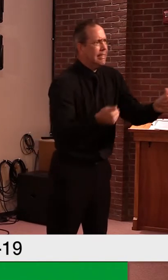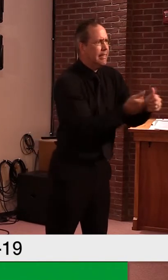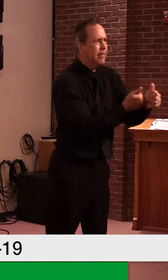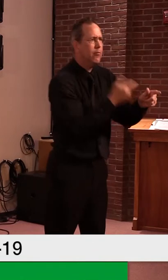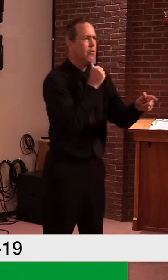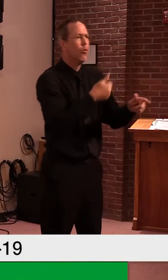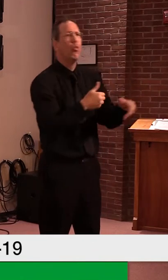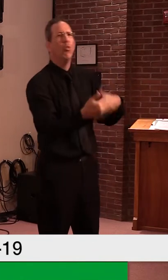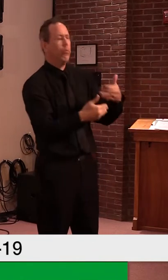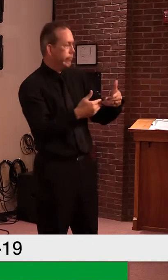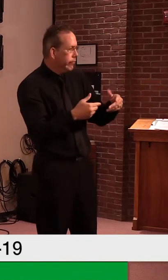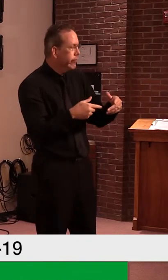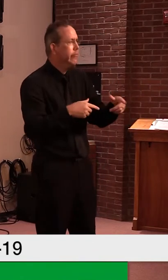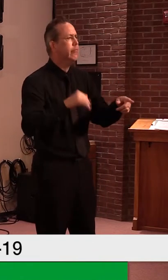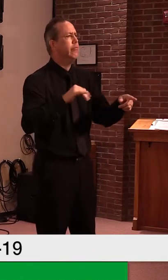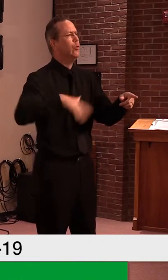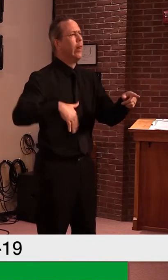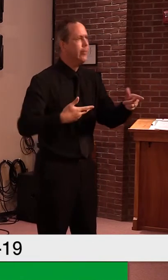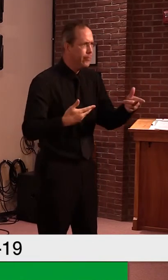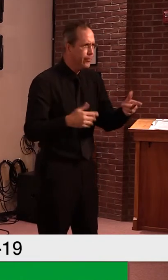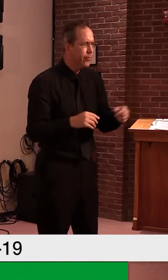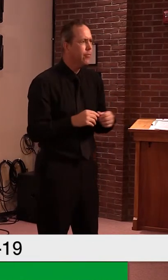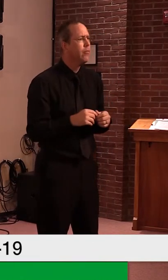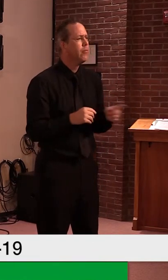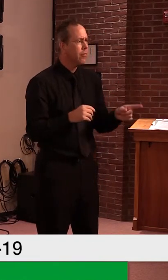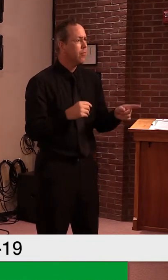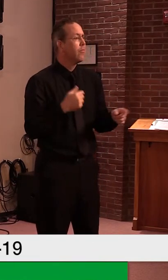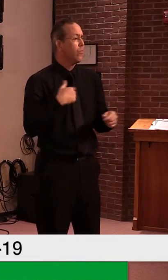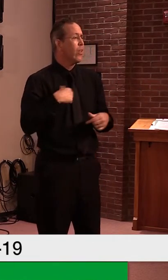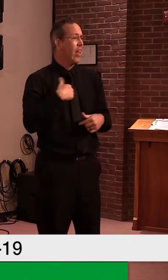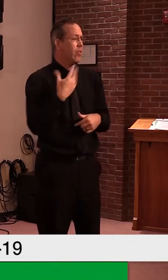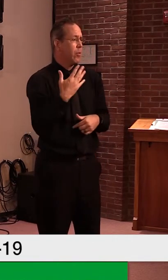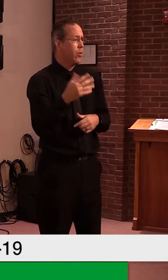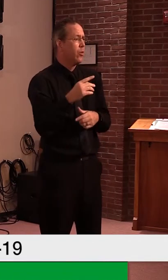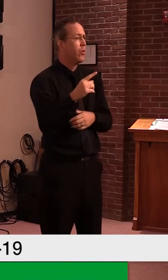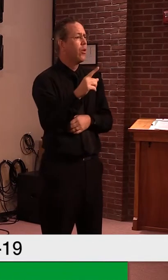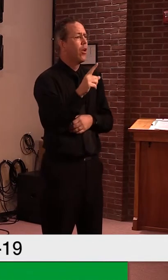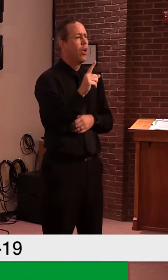we have approximately 1400 inmates in our custody today. Uh,